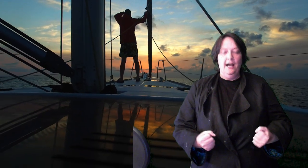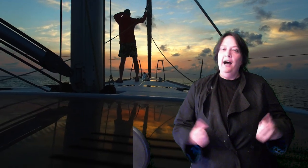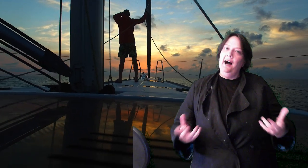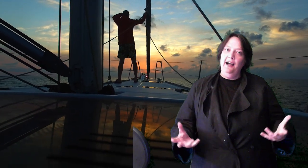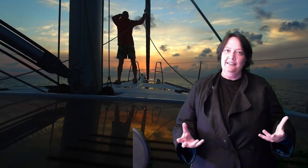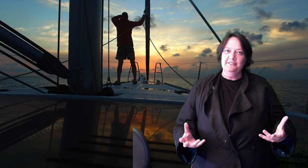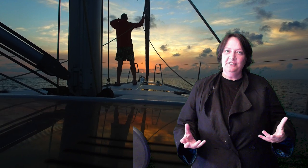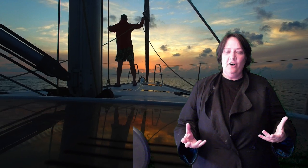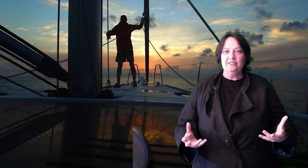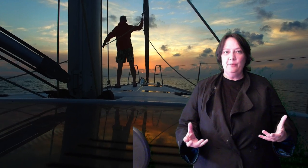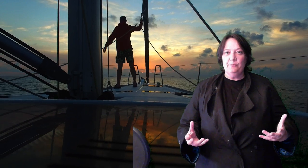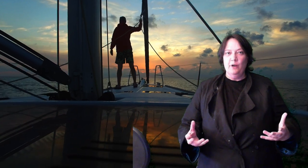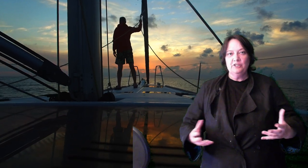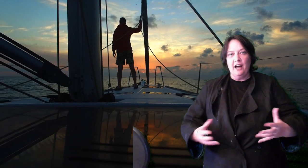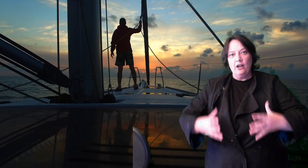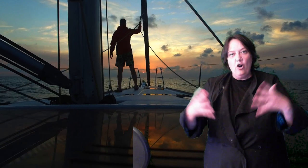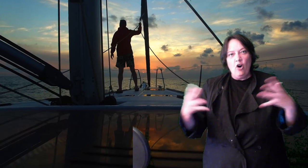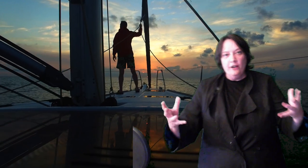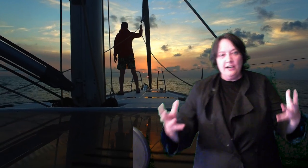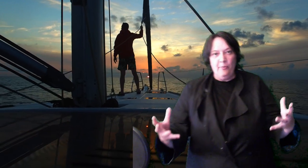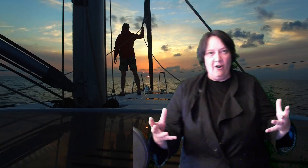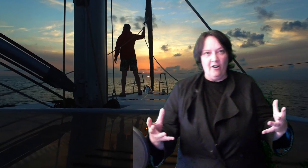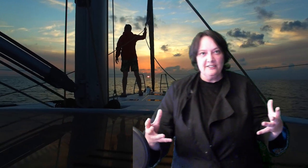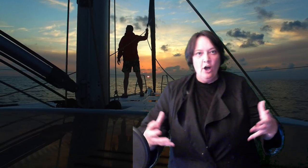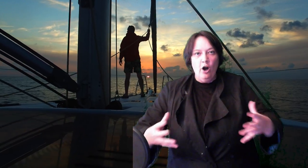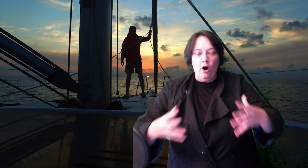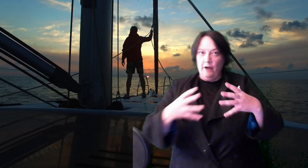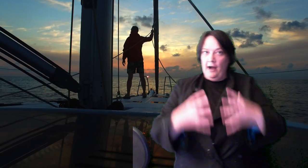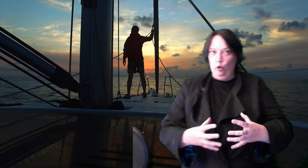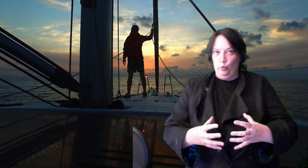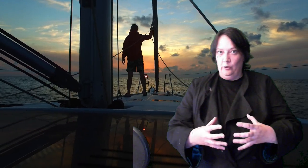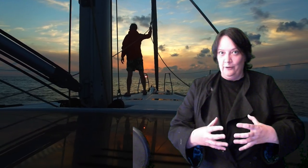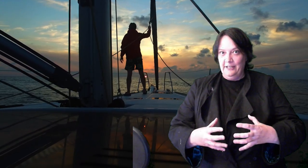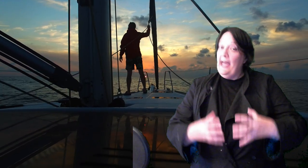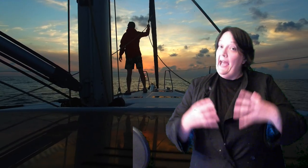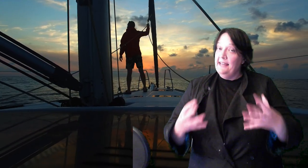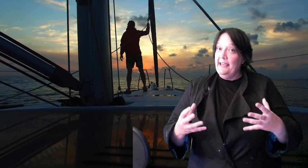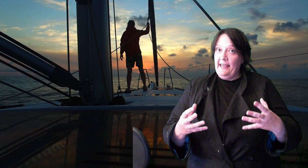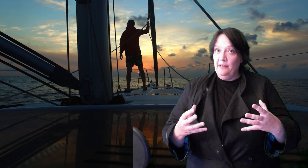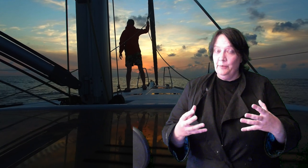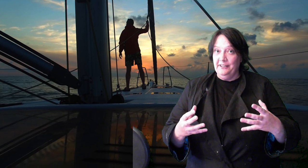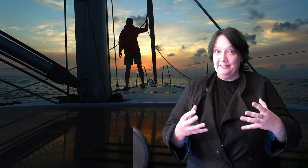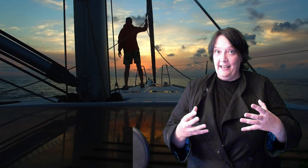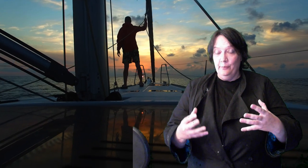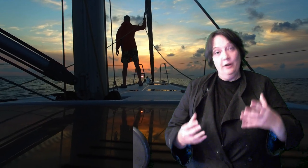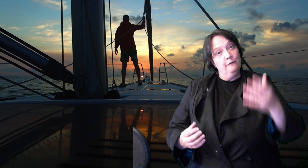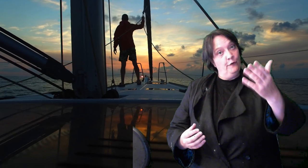islands are some of the most iconic parts of our world and they can be the same for